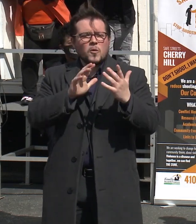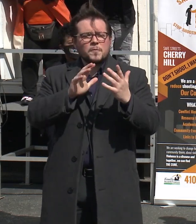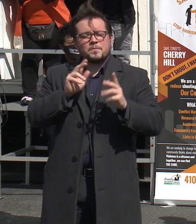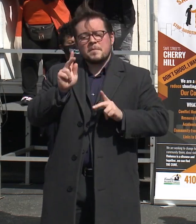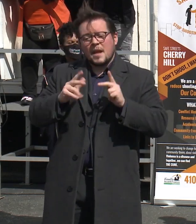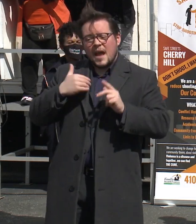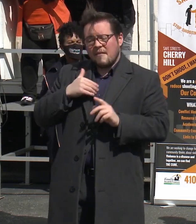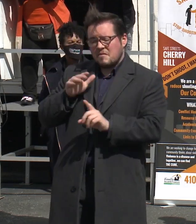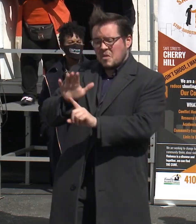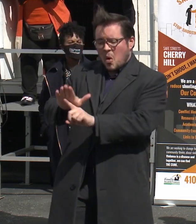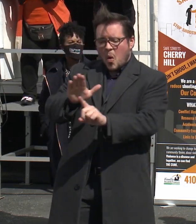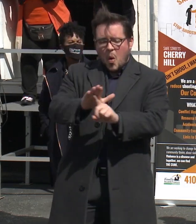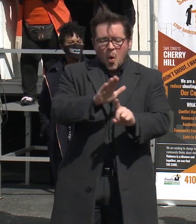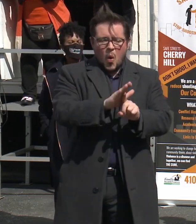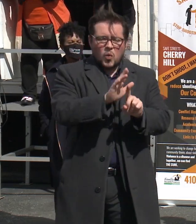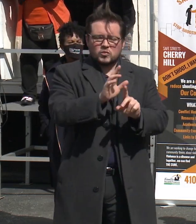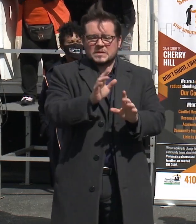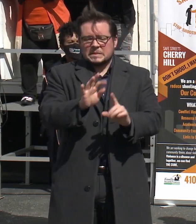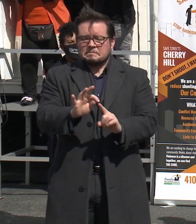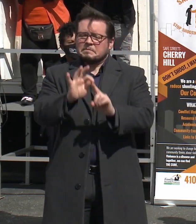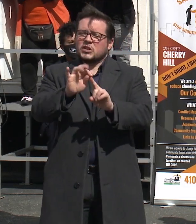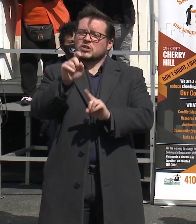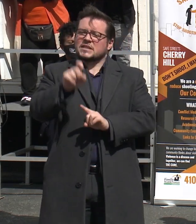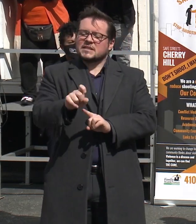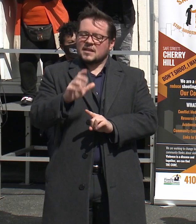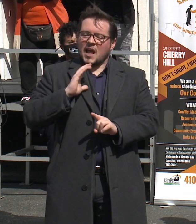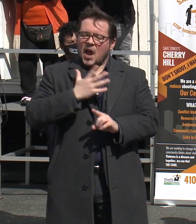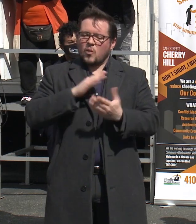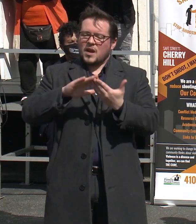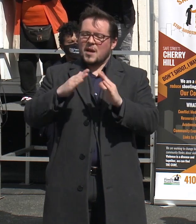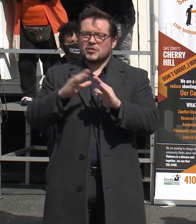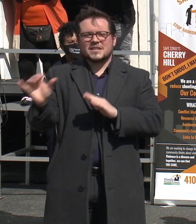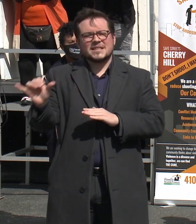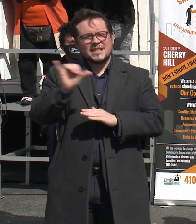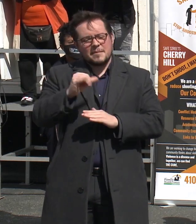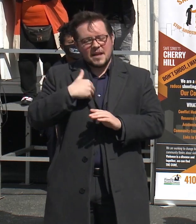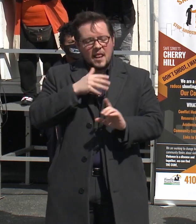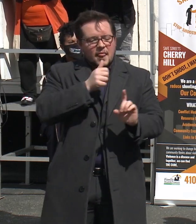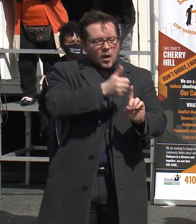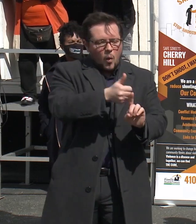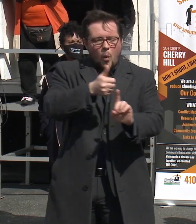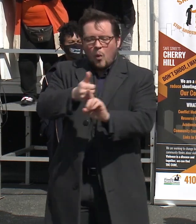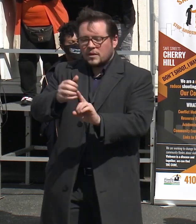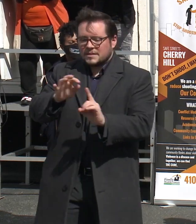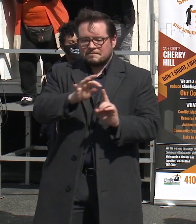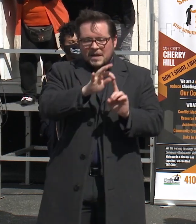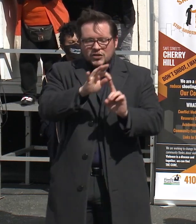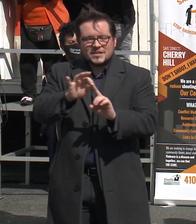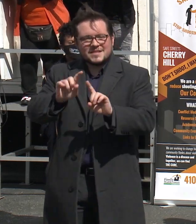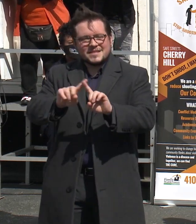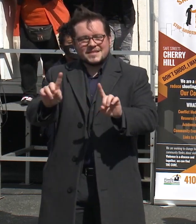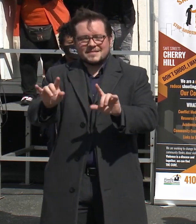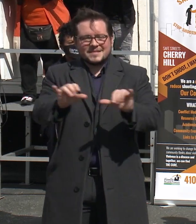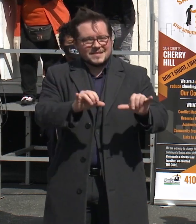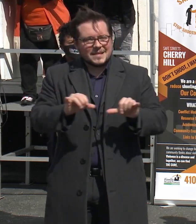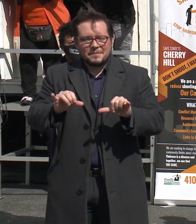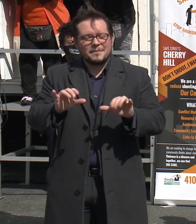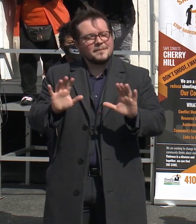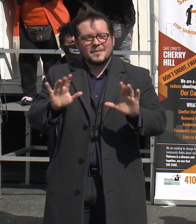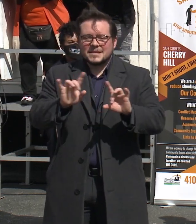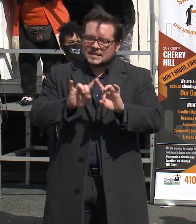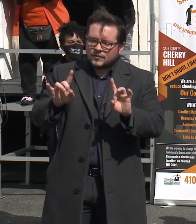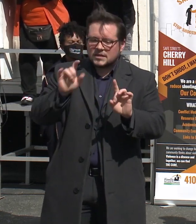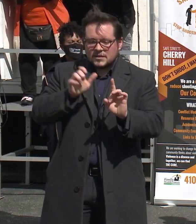own unique needs, so do our neighborhoods. It's important for folks across Baltimore to engage in the process of actively